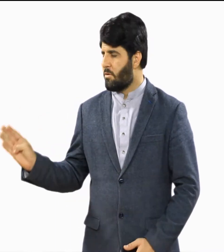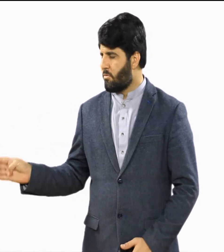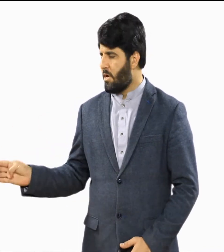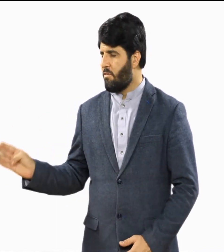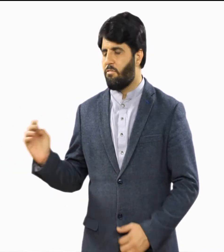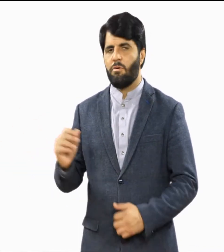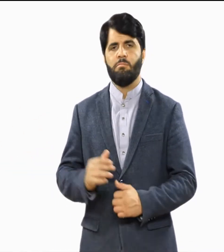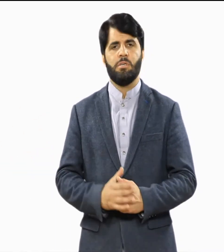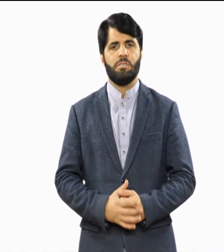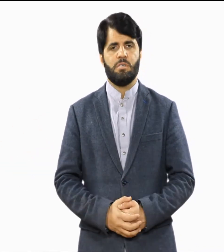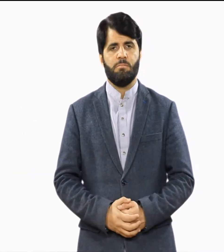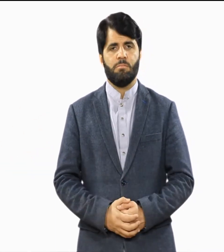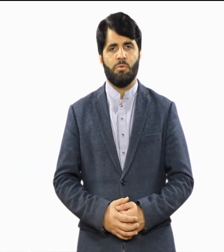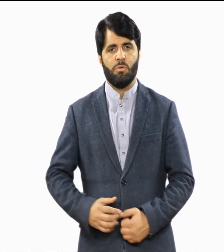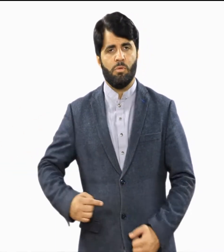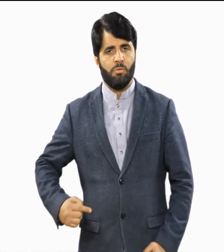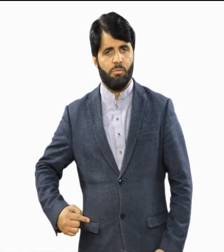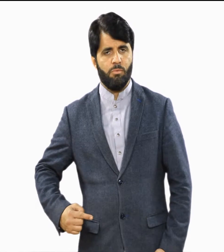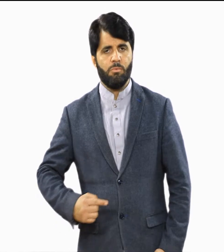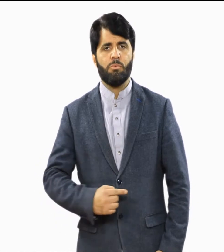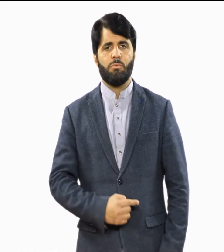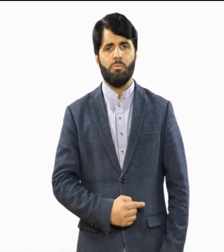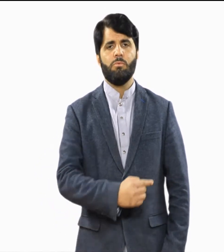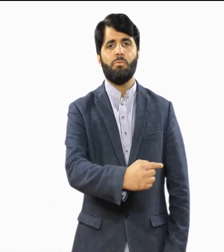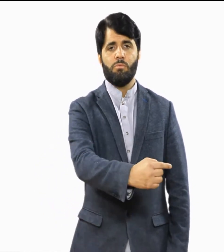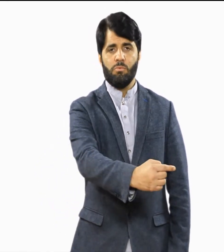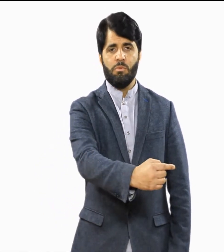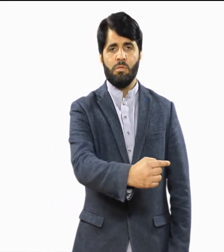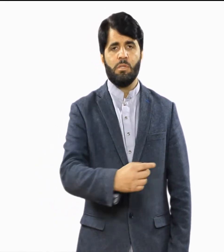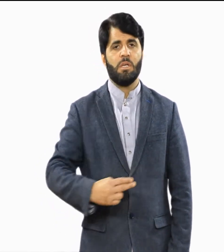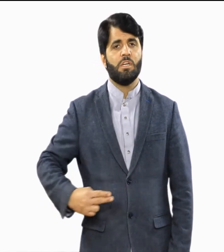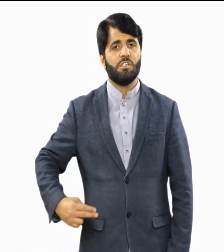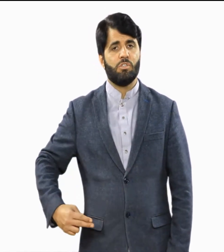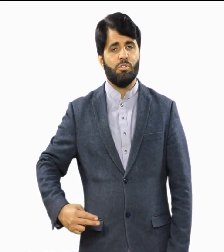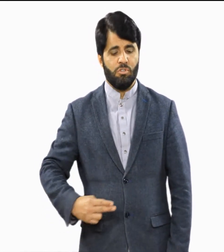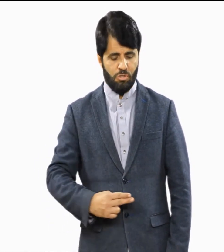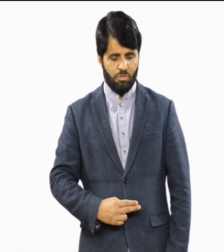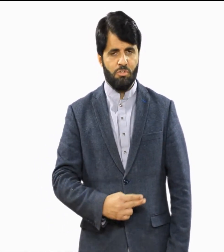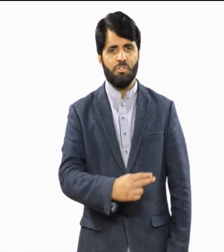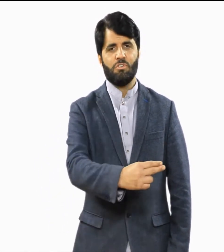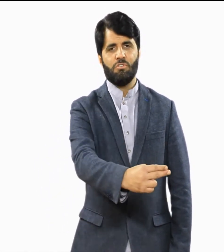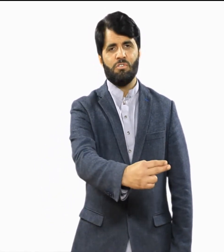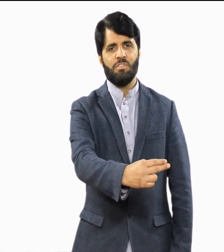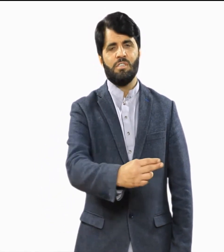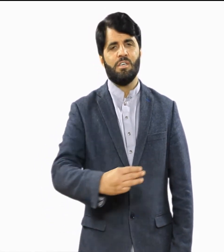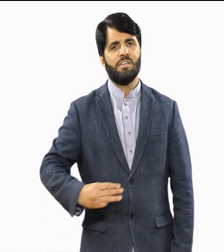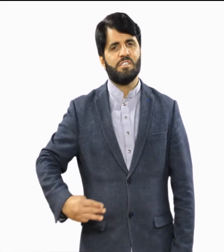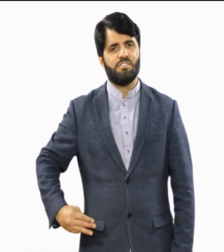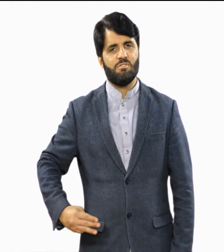twelve from the tip Thun, thun, thun, tun, dun, tun, thun Thun,